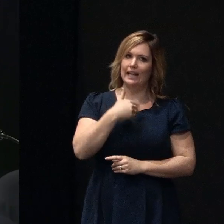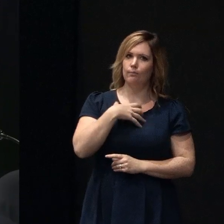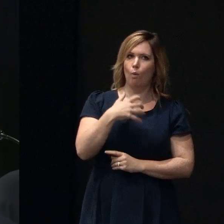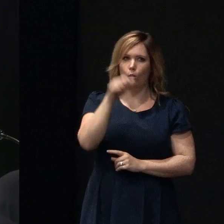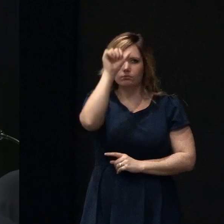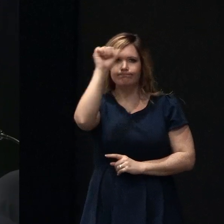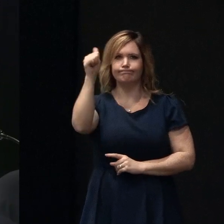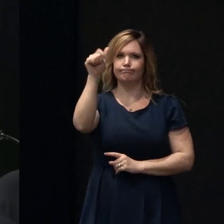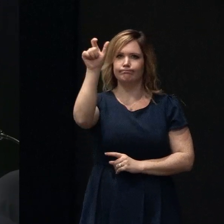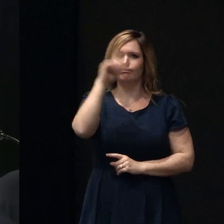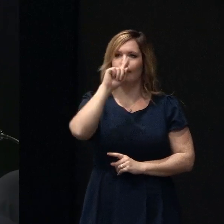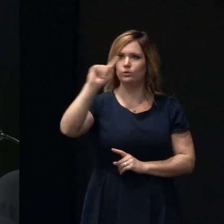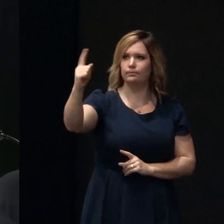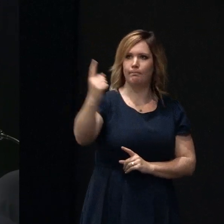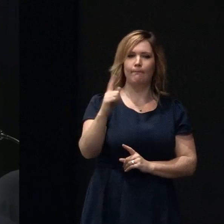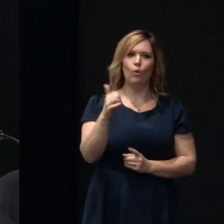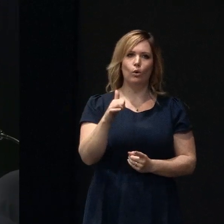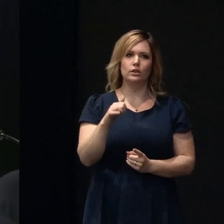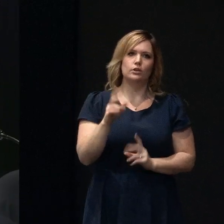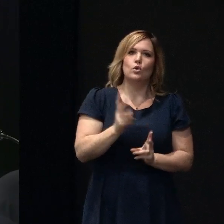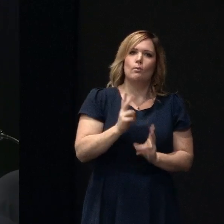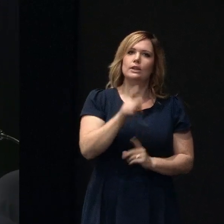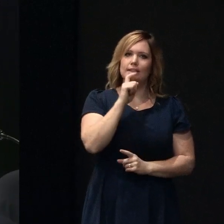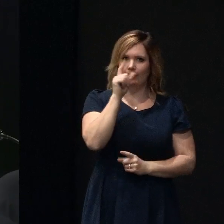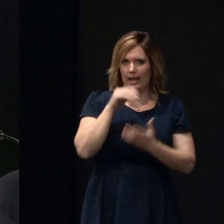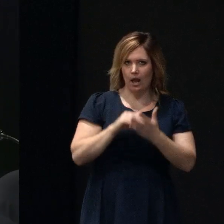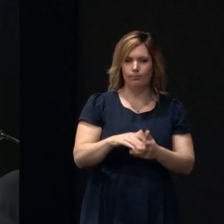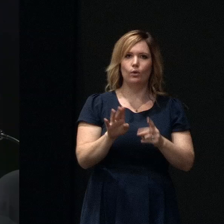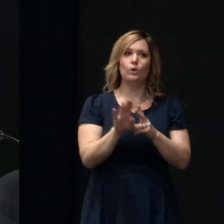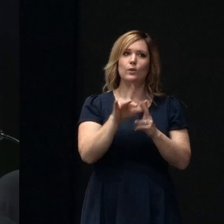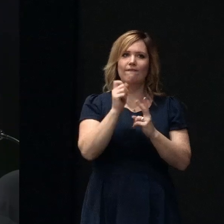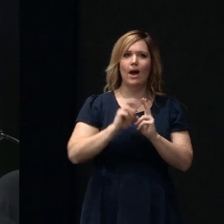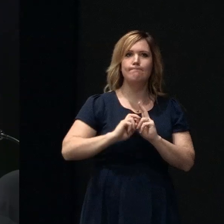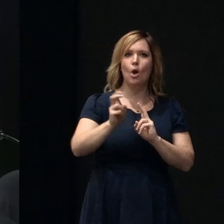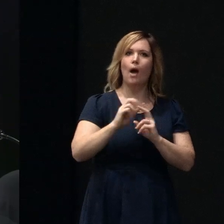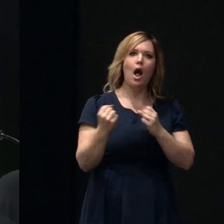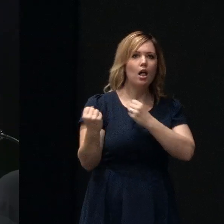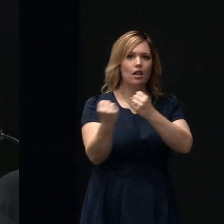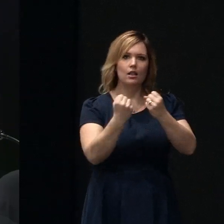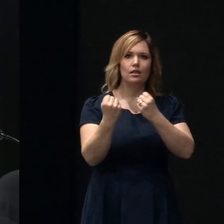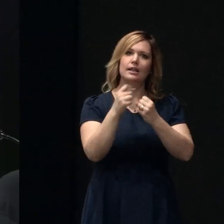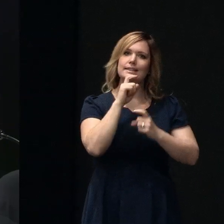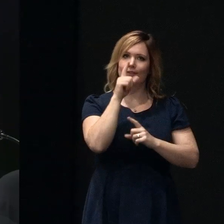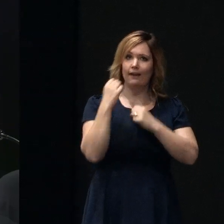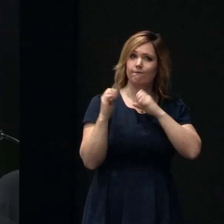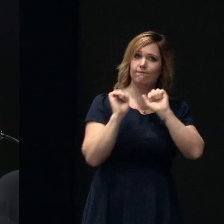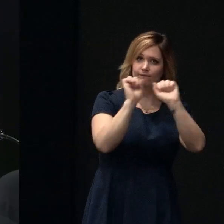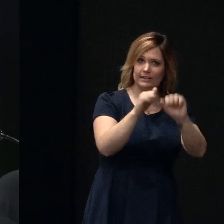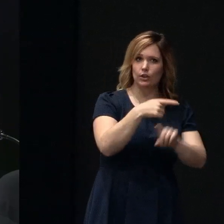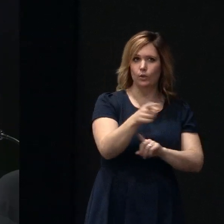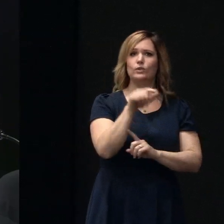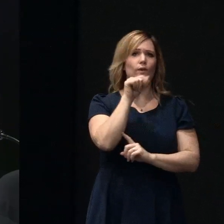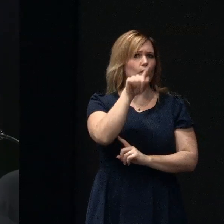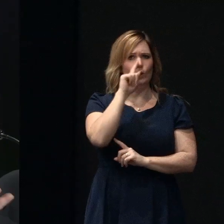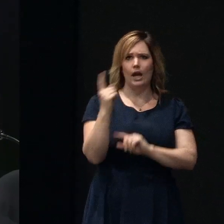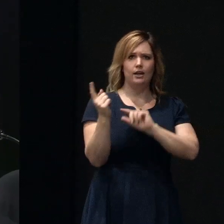they can just deal with that on the front line. I suppose we've got mobile people that can actually come to you, so if it doesn't suit to come to a branch, we can send someone out to